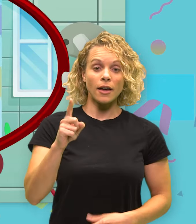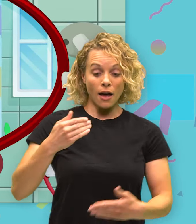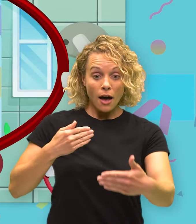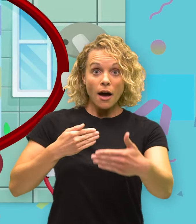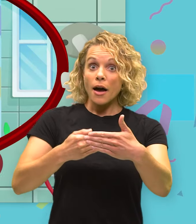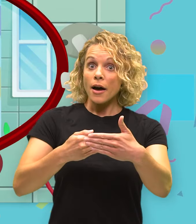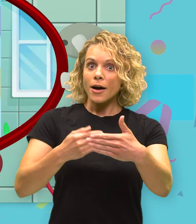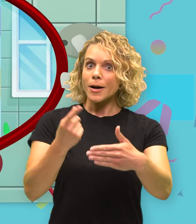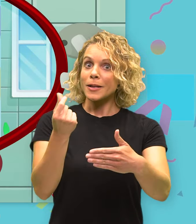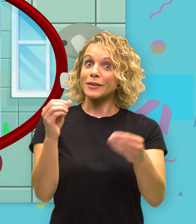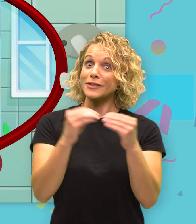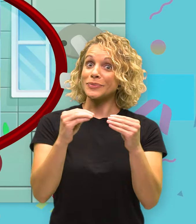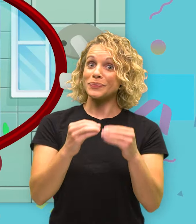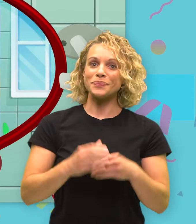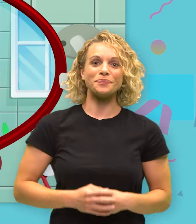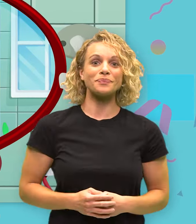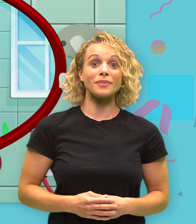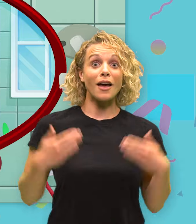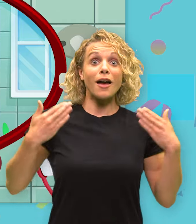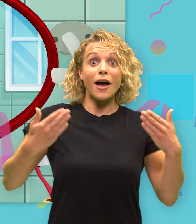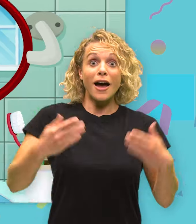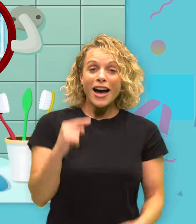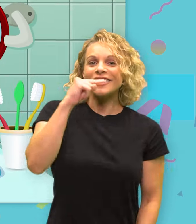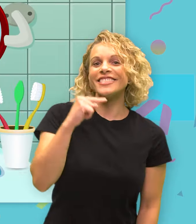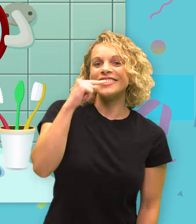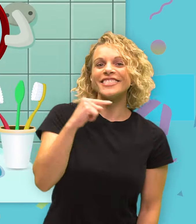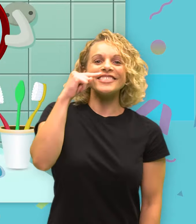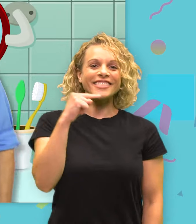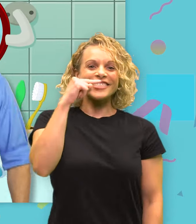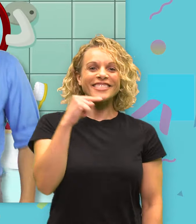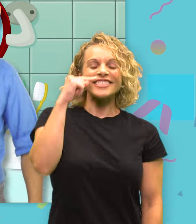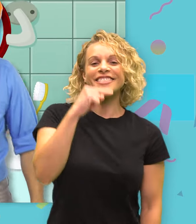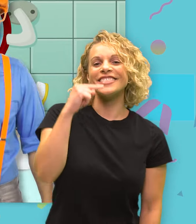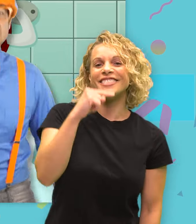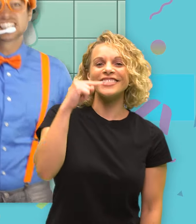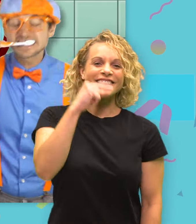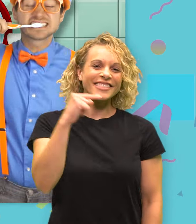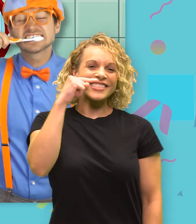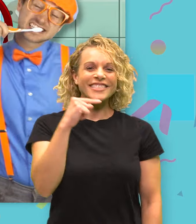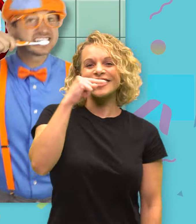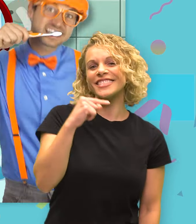there. A little bit longer. Let's make some more... Circles, circles, circles, circles, circles.